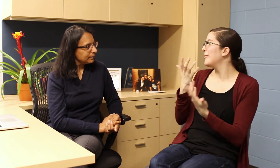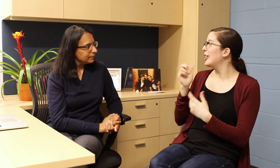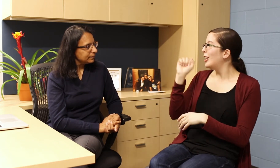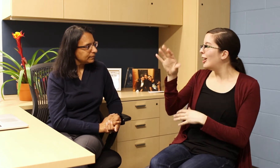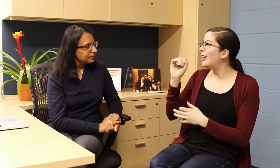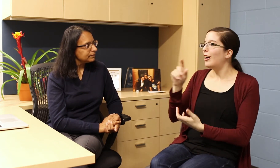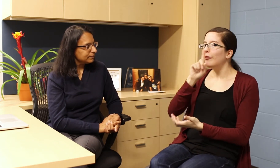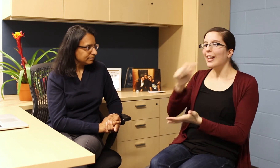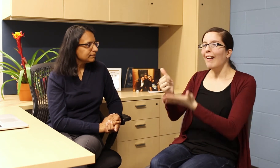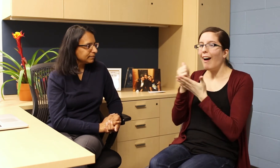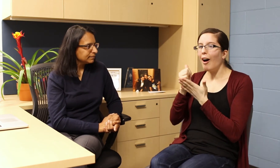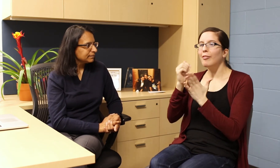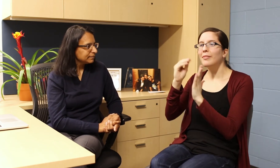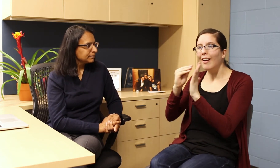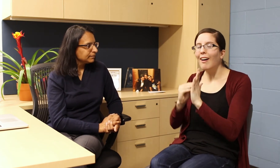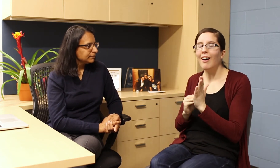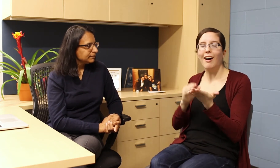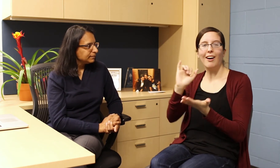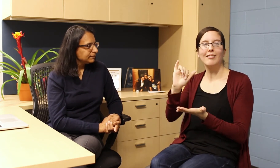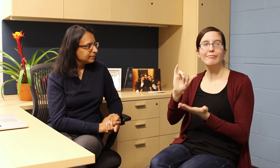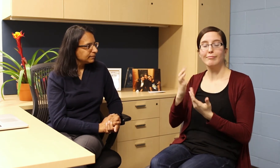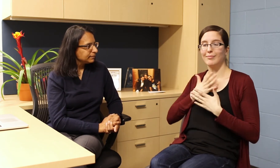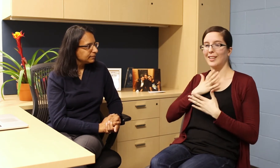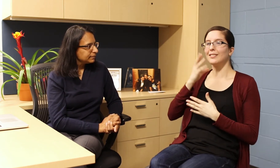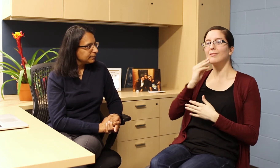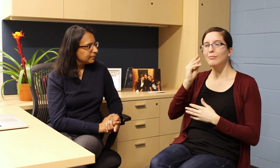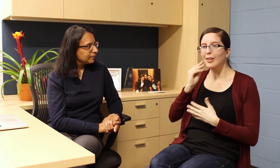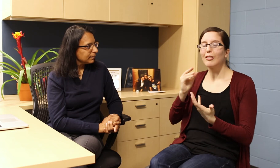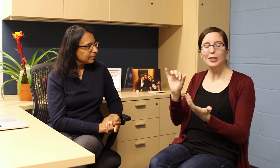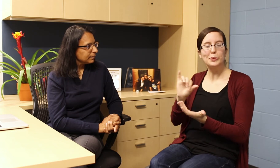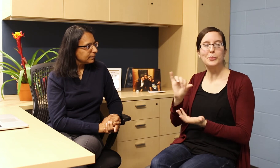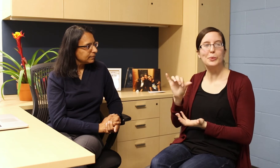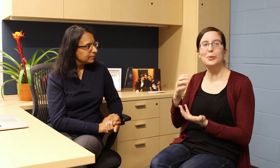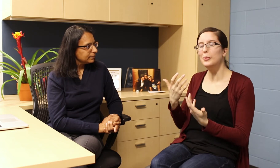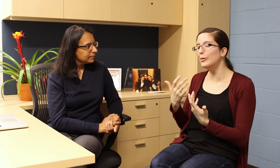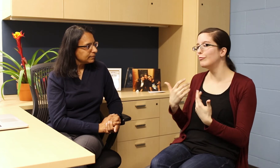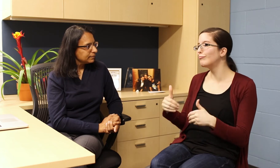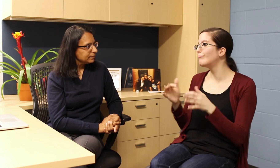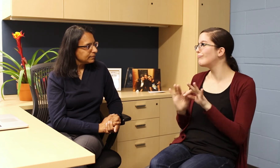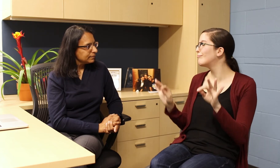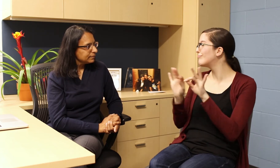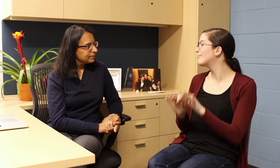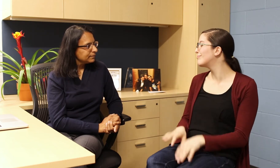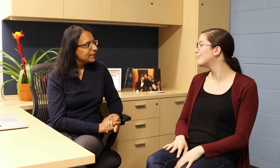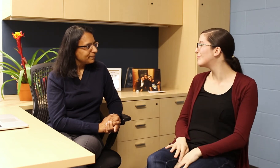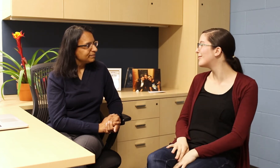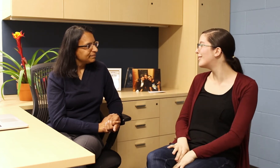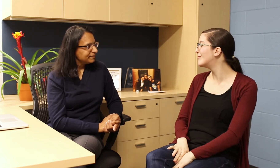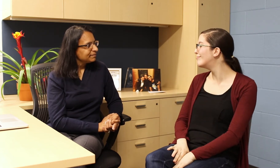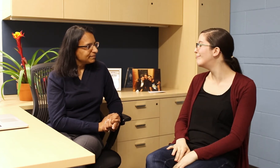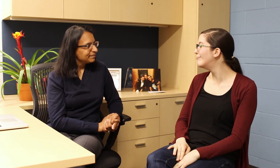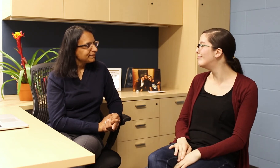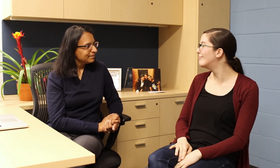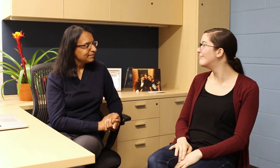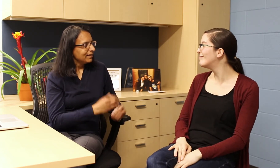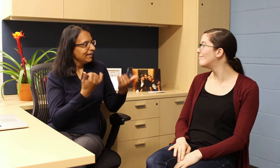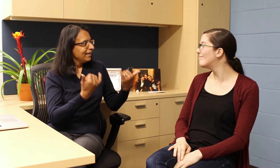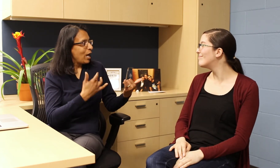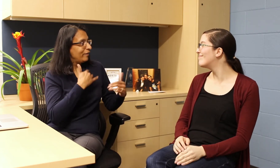papers for publication, and that's helped to increase my list of publications and my experience. That's been invaluable. And now, do you